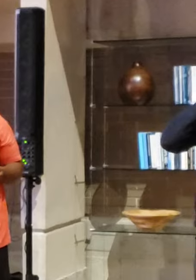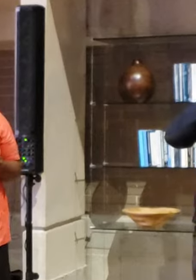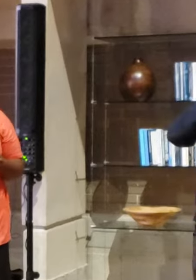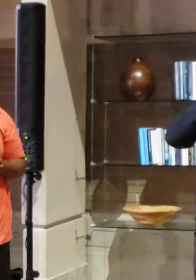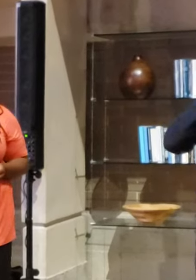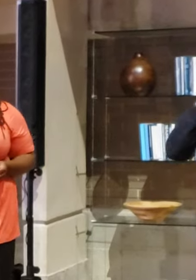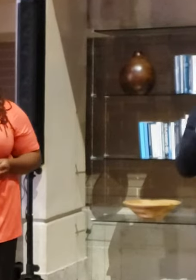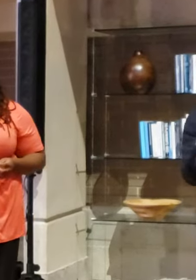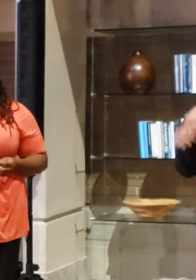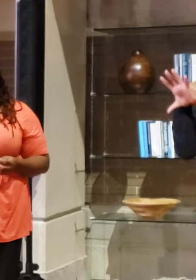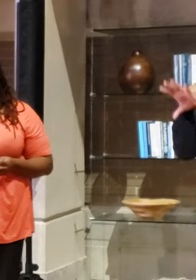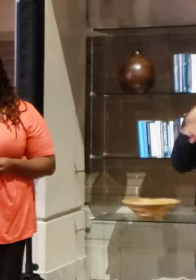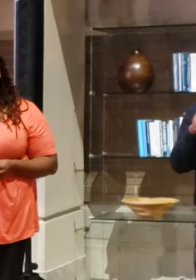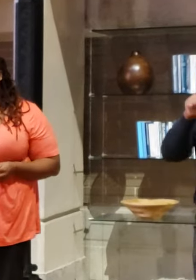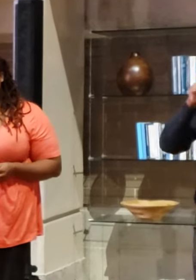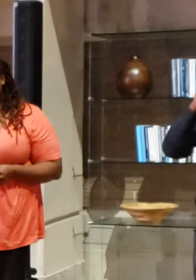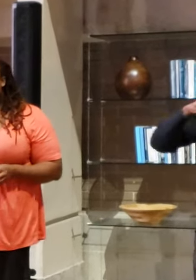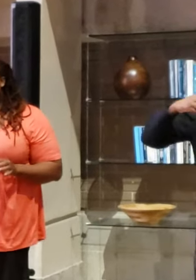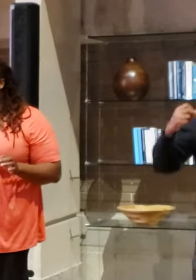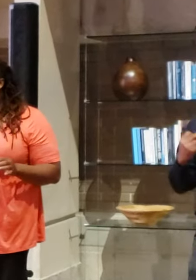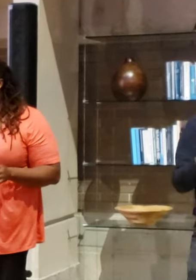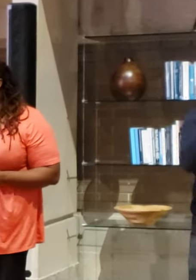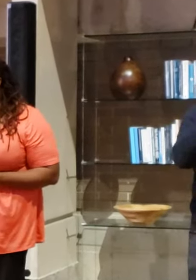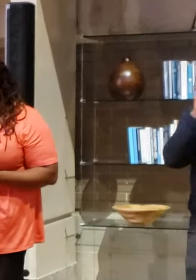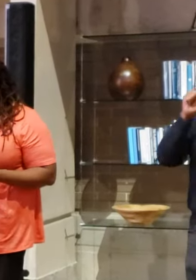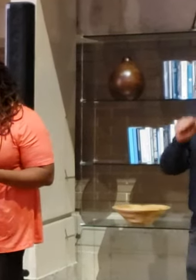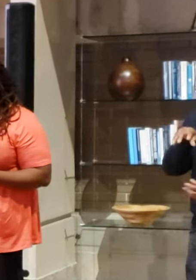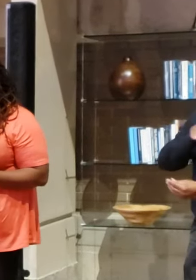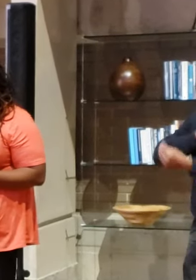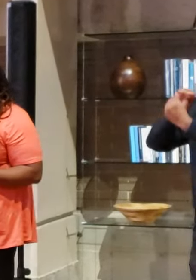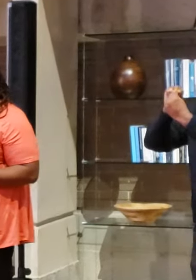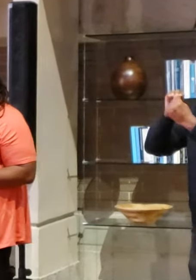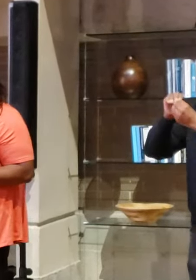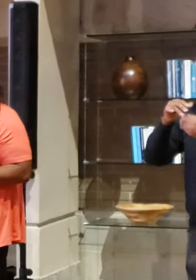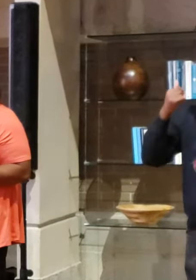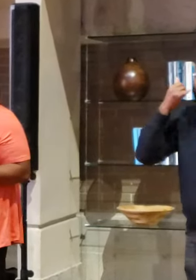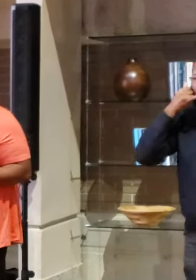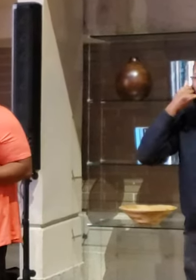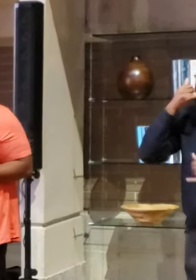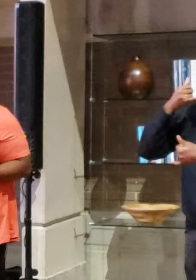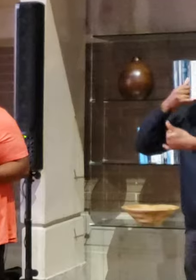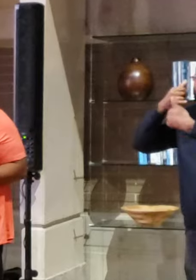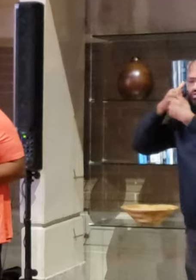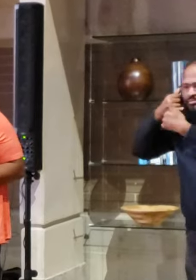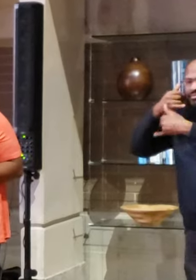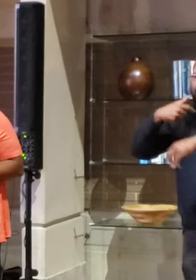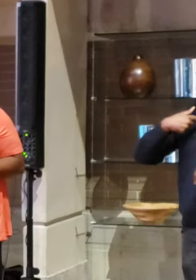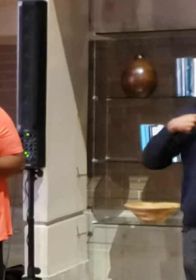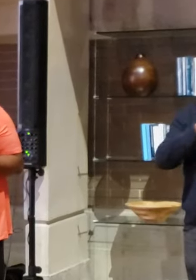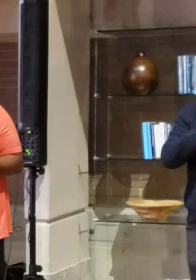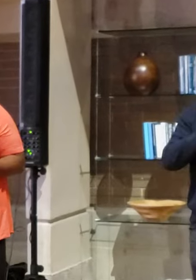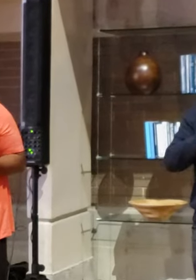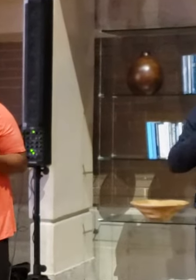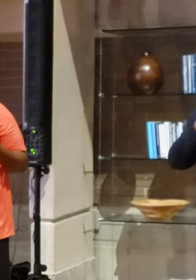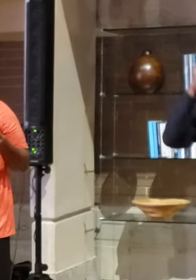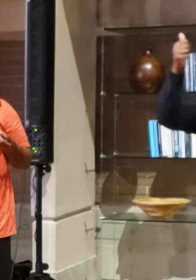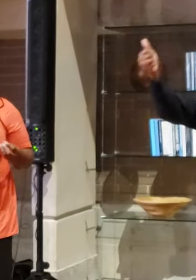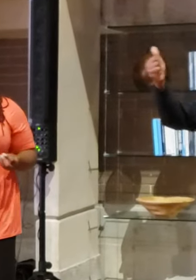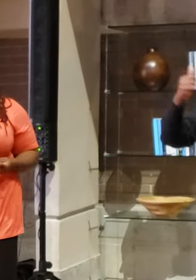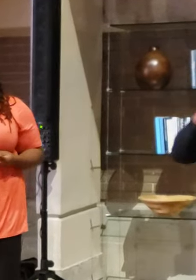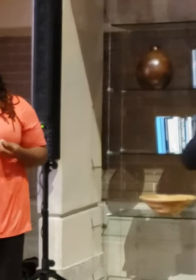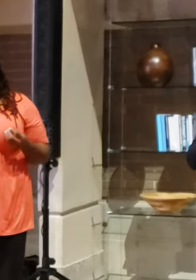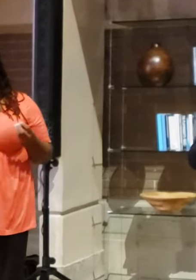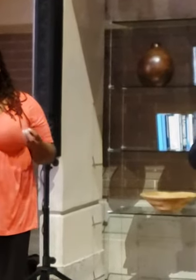Put those lips to the receiver so they can travel the miles between us just in time to lie